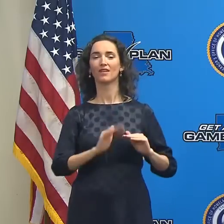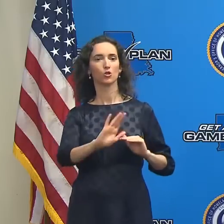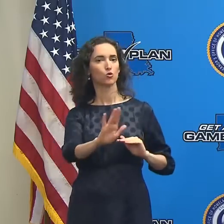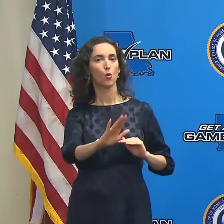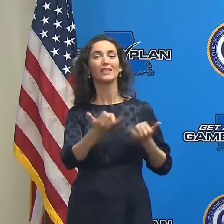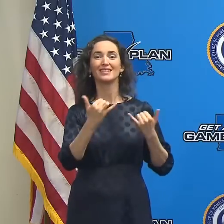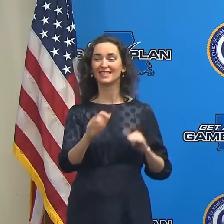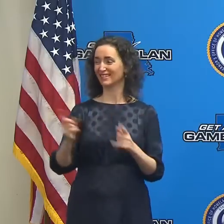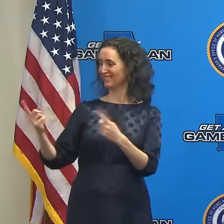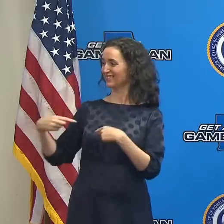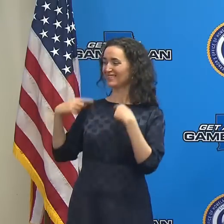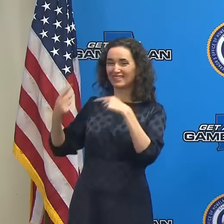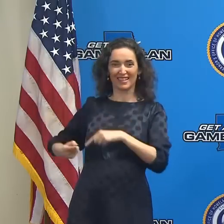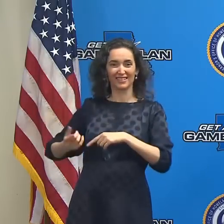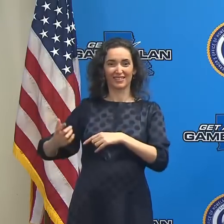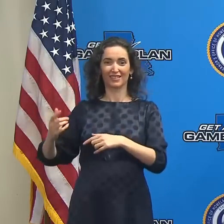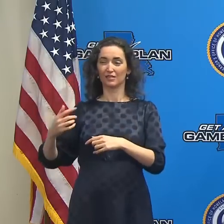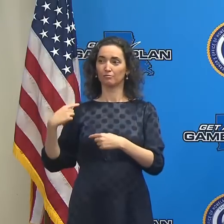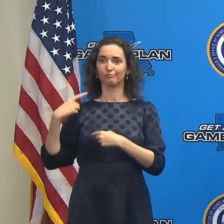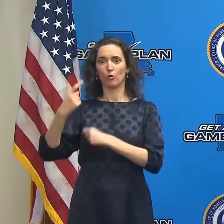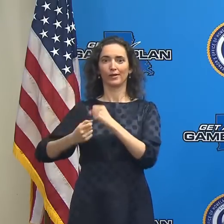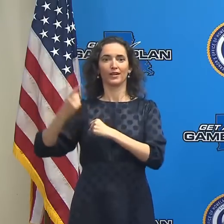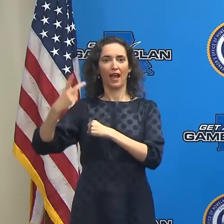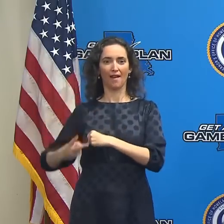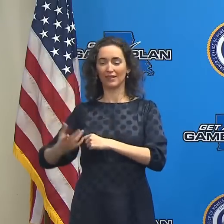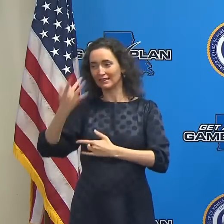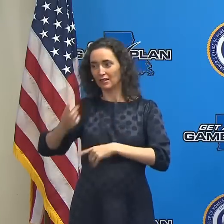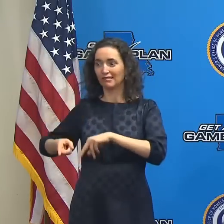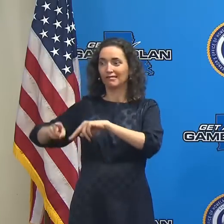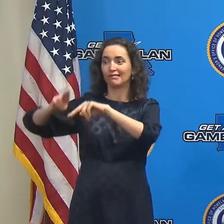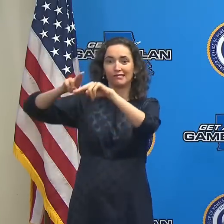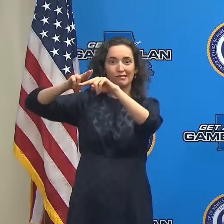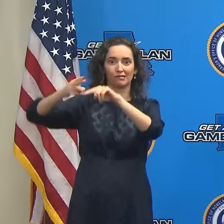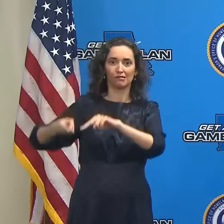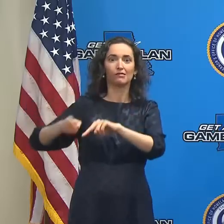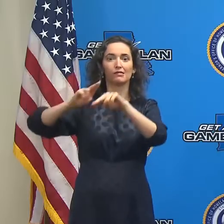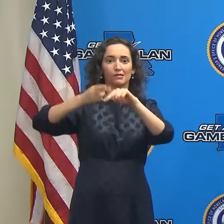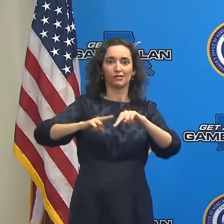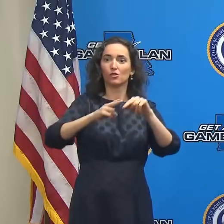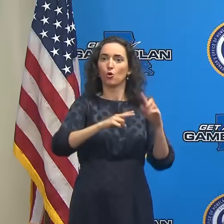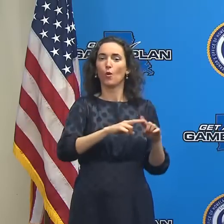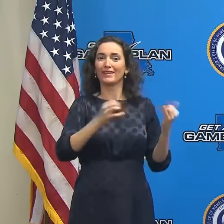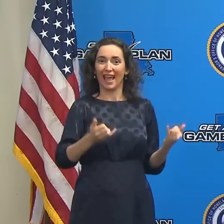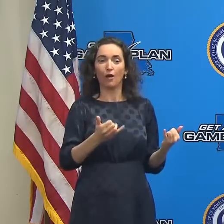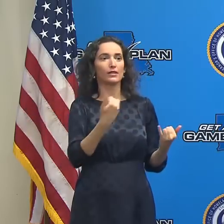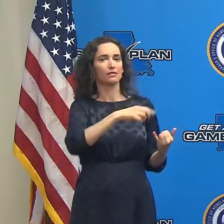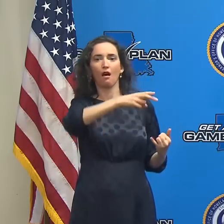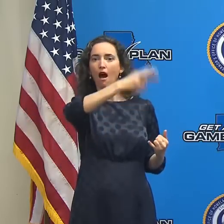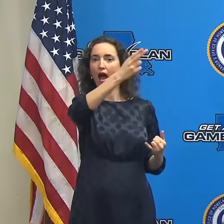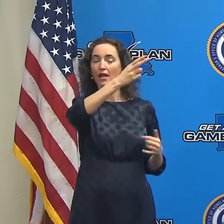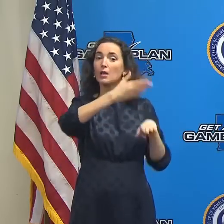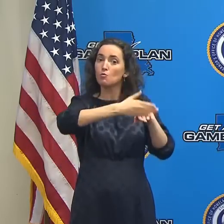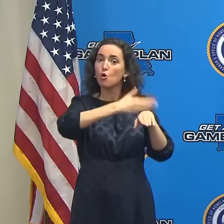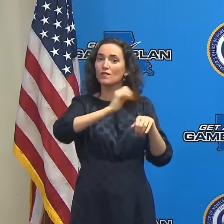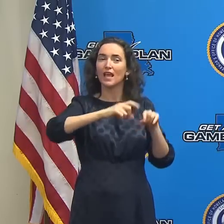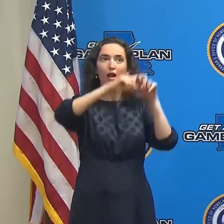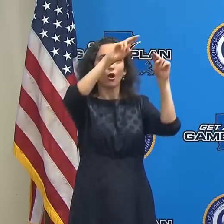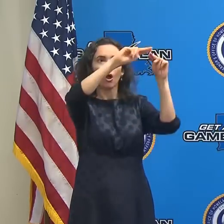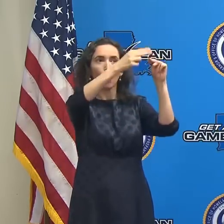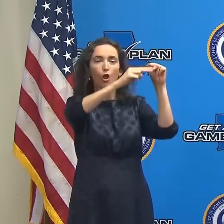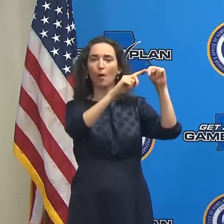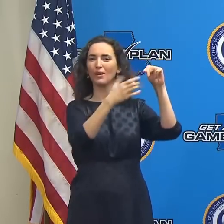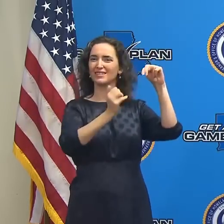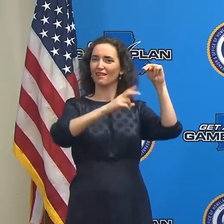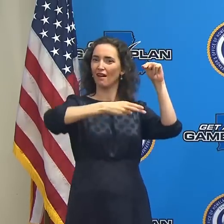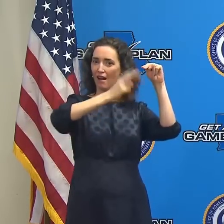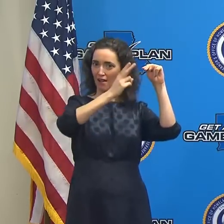And none of the gains that we have made are irreversible. And that's especially true since 100% of all COVID